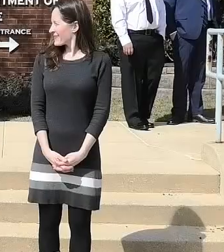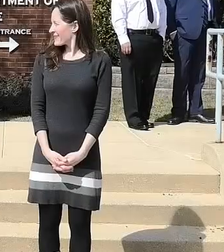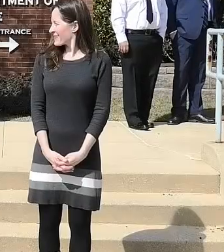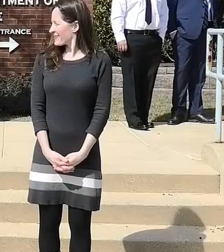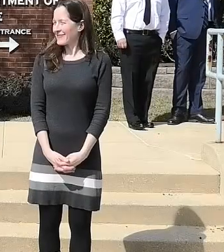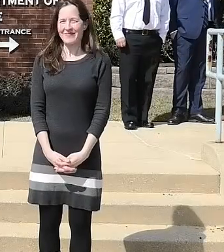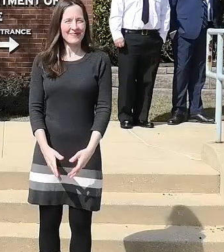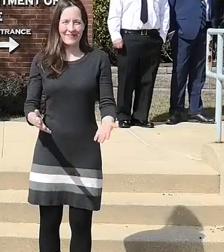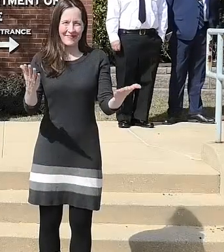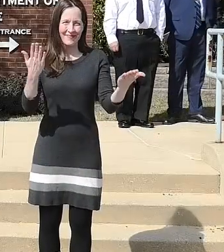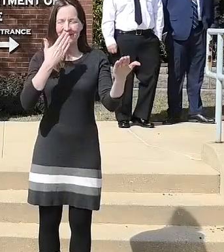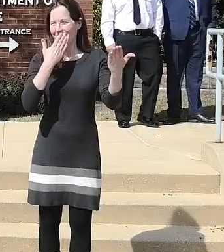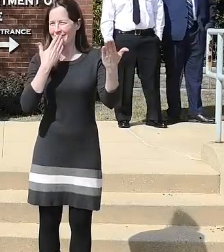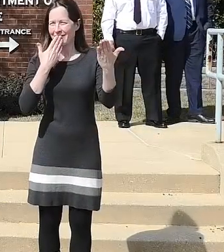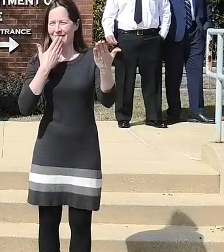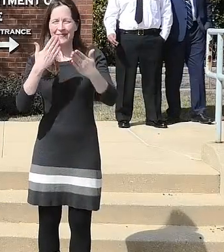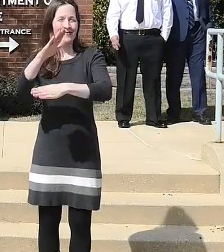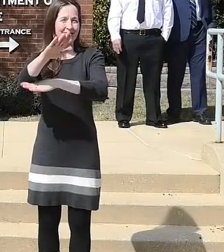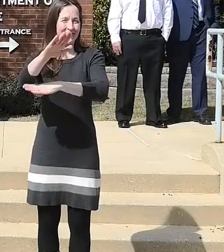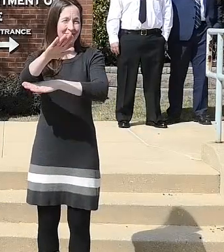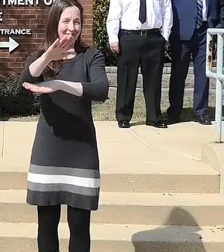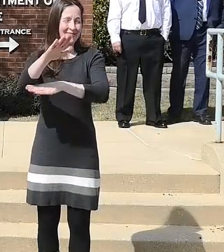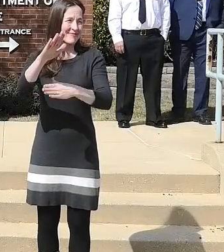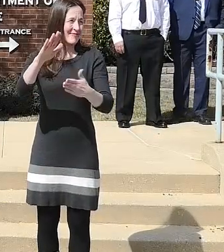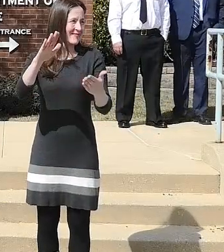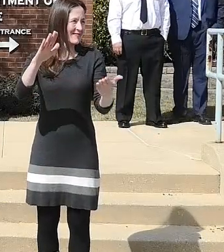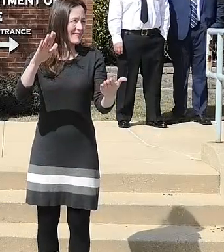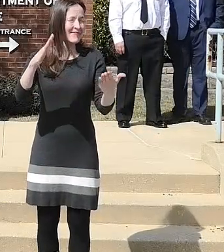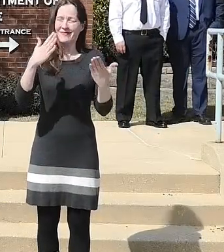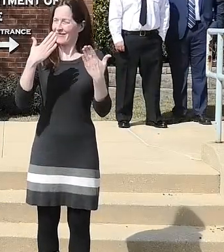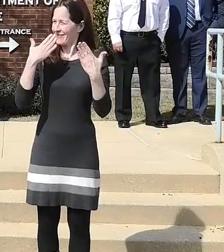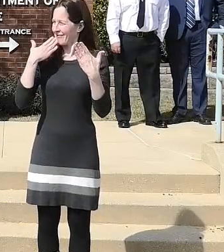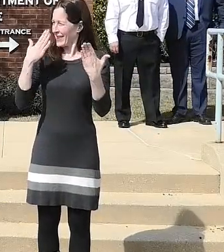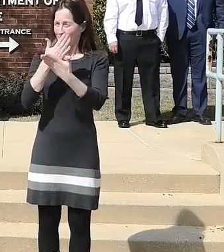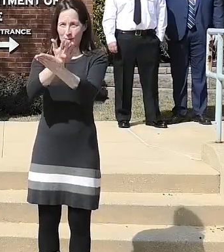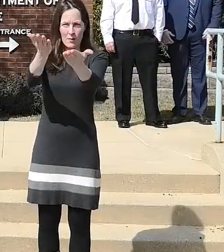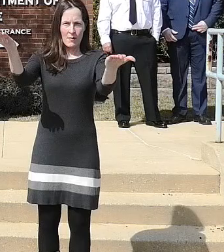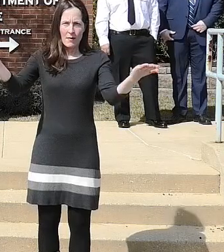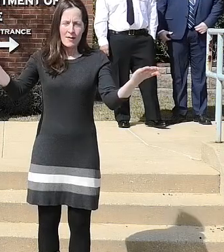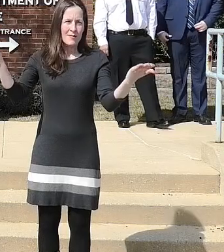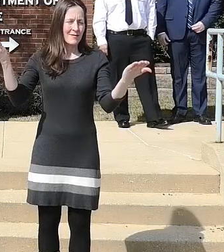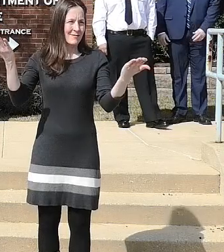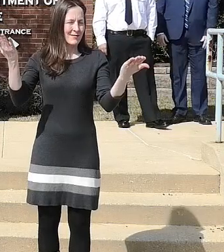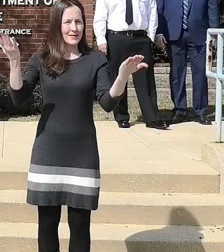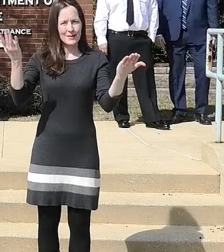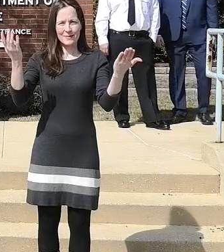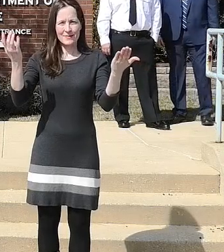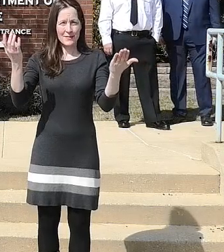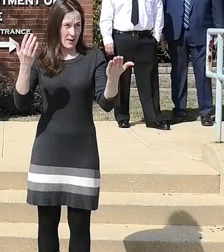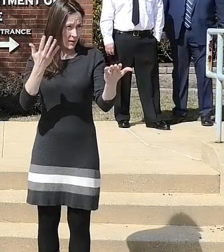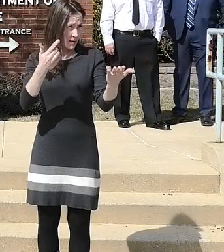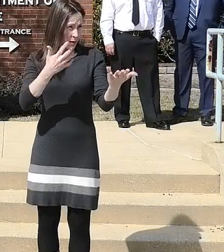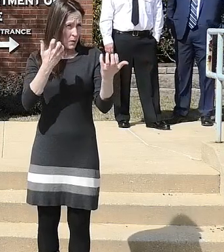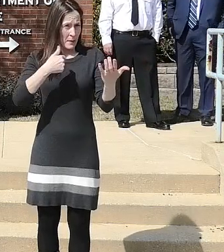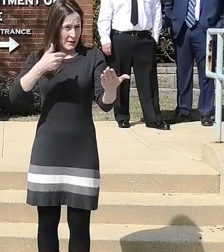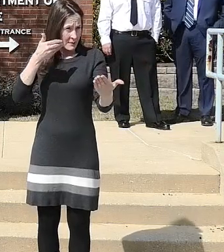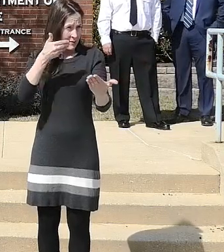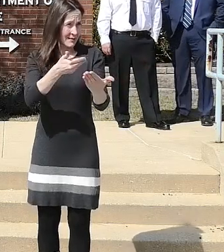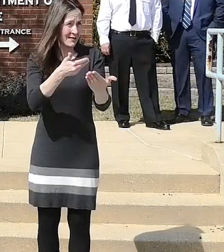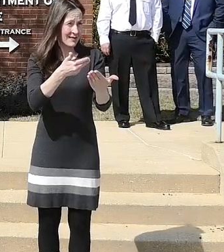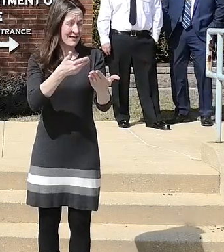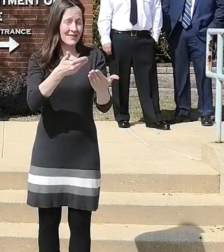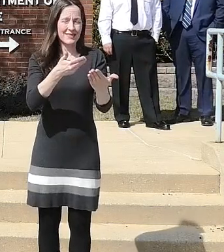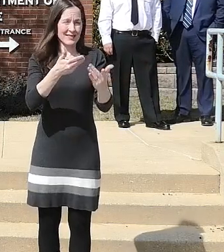good morning well good afternoon now i guess thank you all all for being here with us you want me closer is that what you're telling me scott